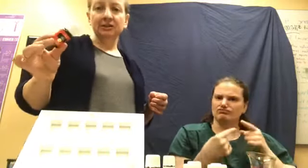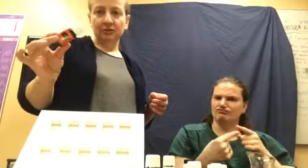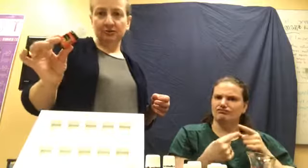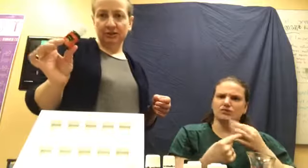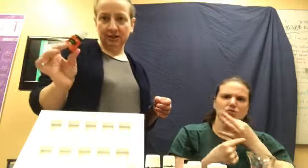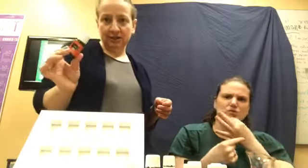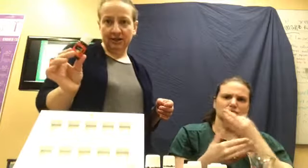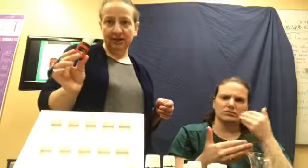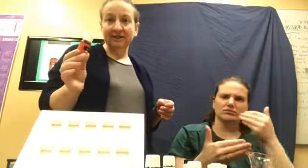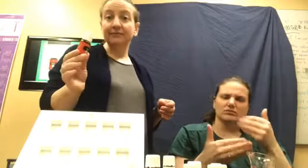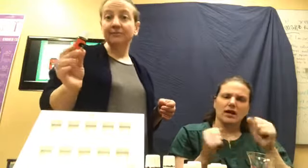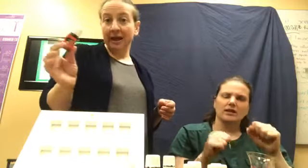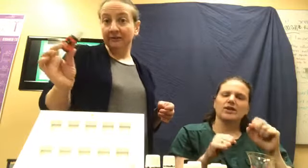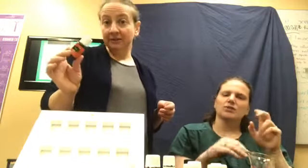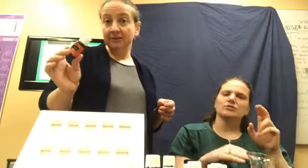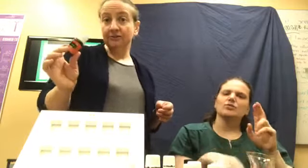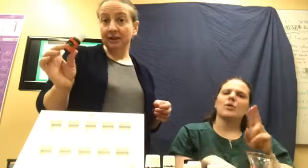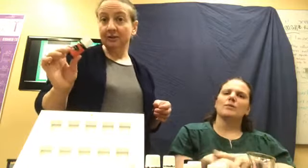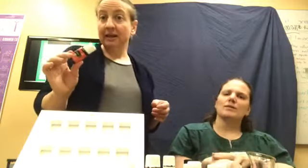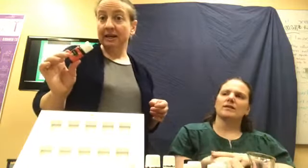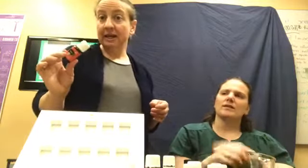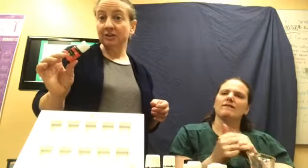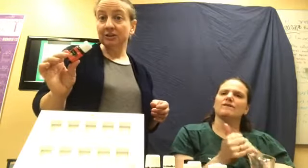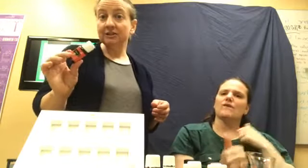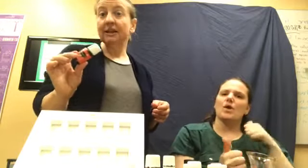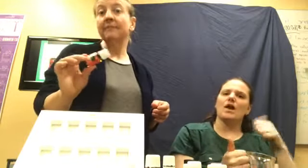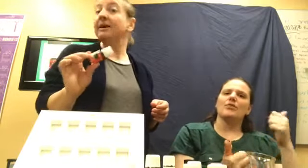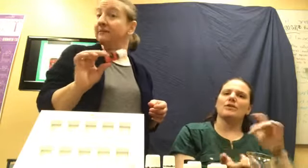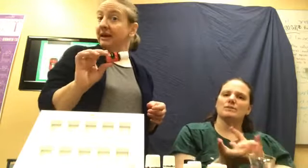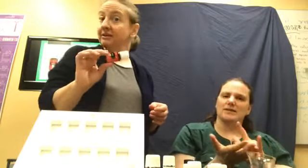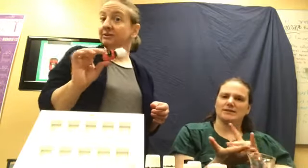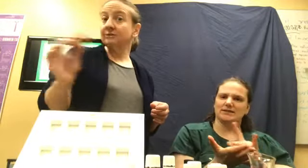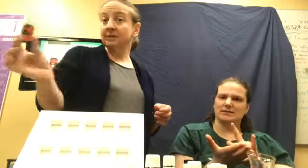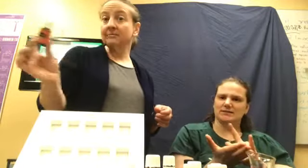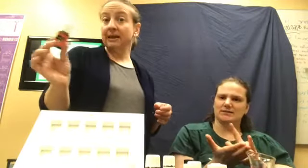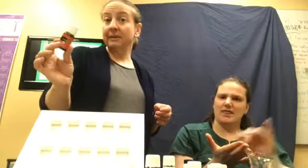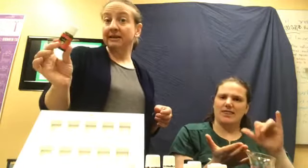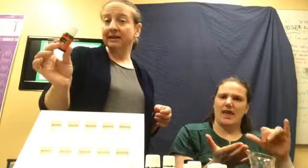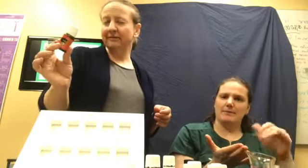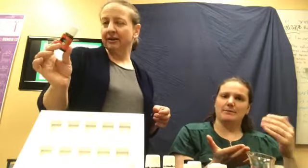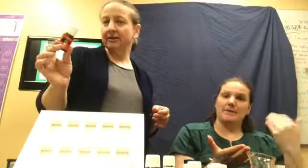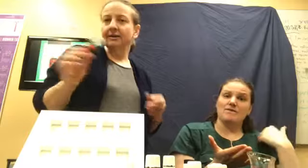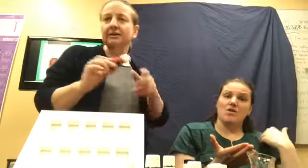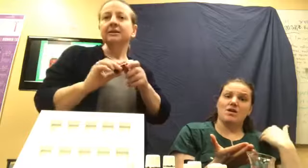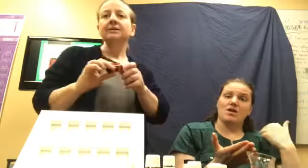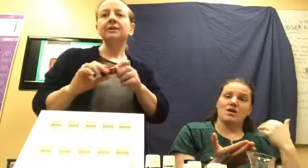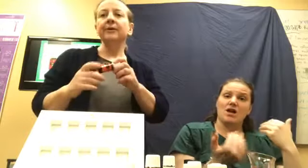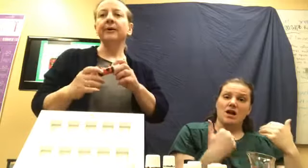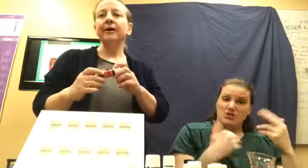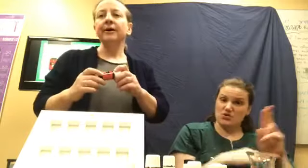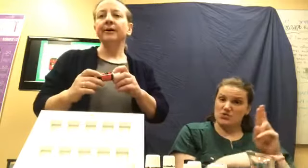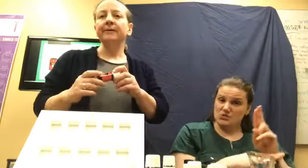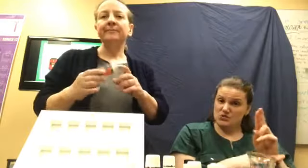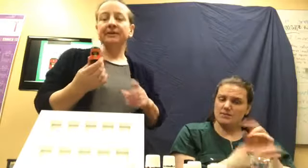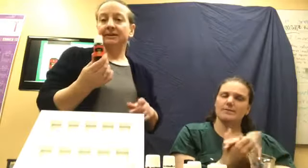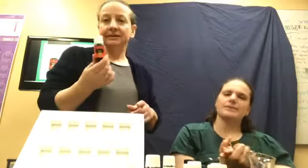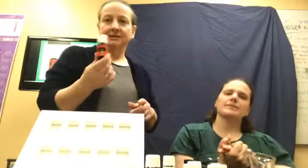usually keep from having to use other medications that I might've had to use in my past life. So, uh, this is